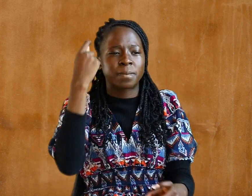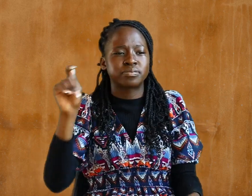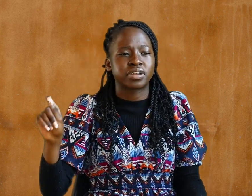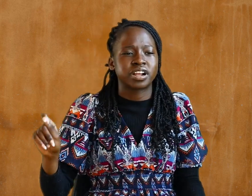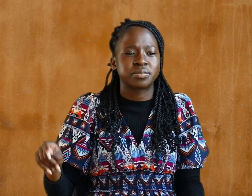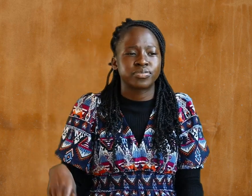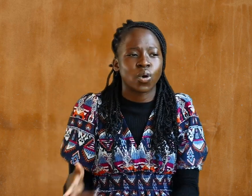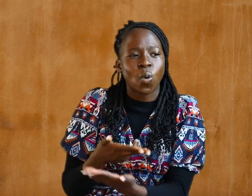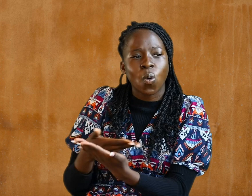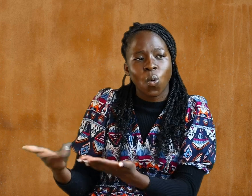Spirit.